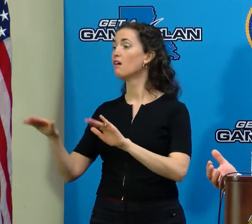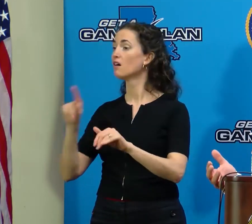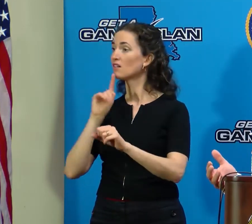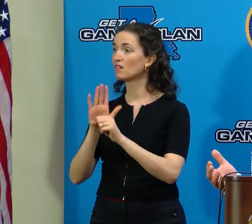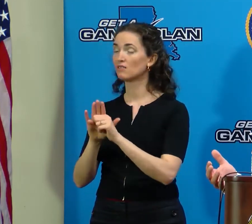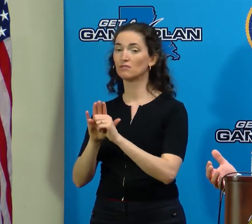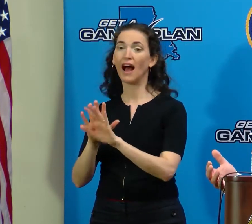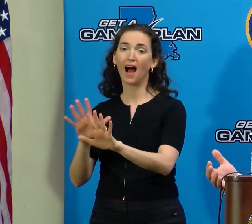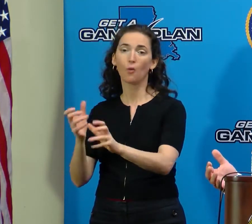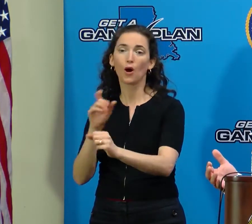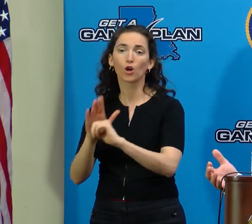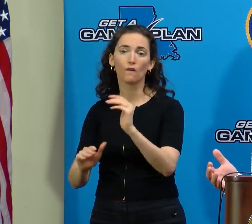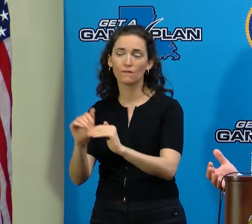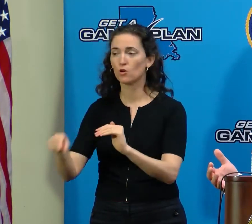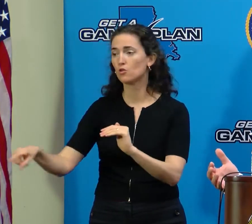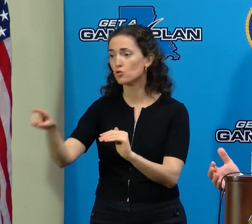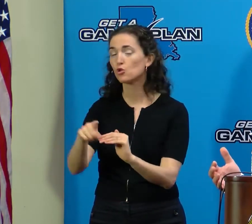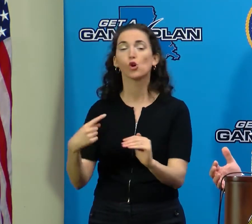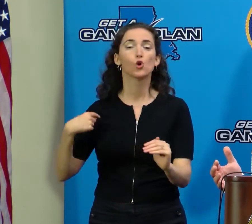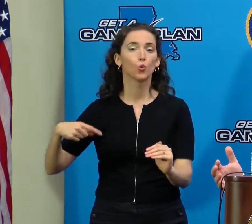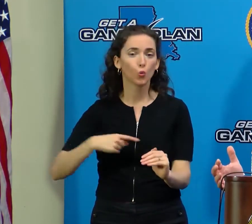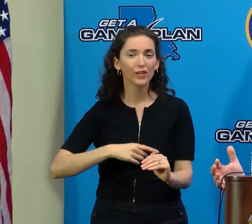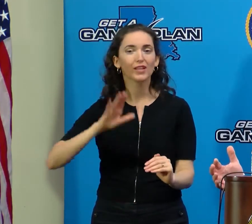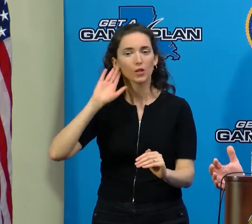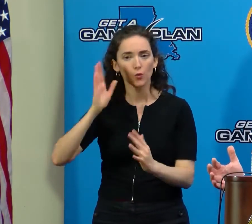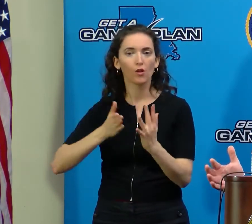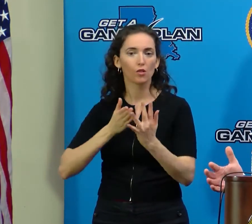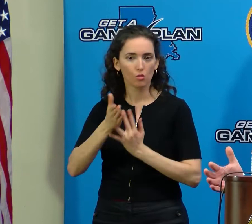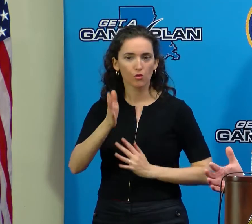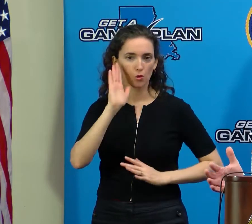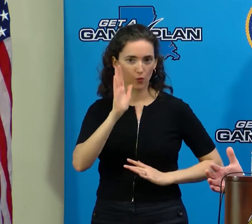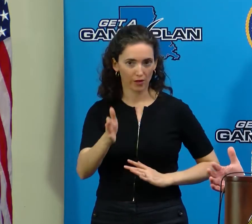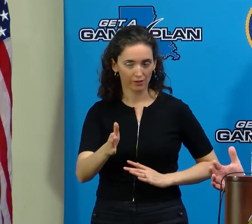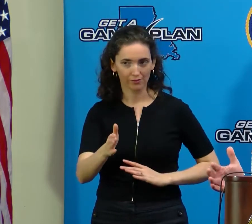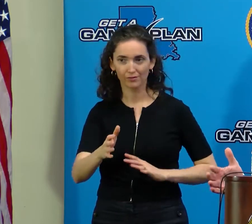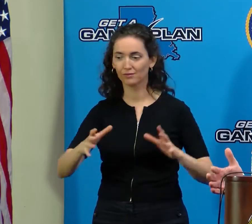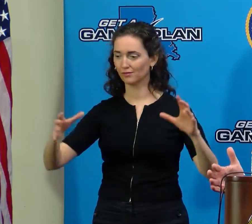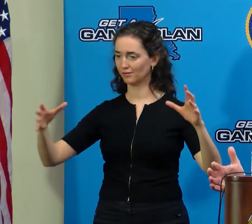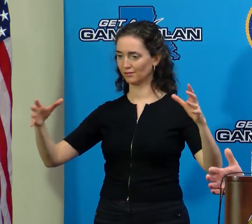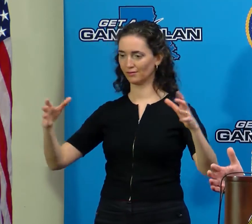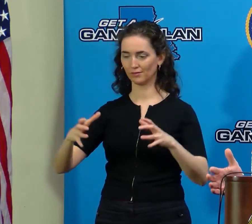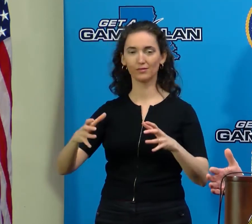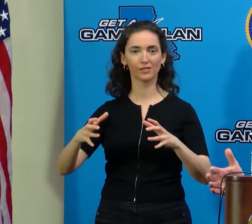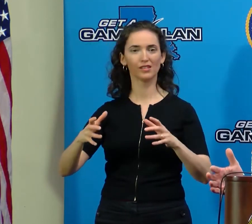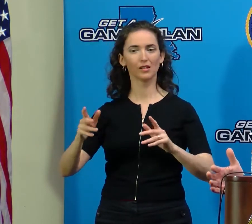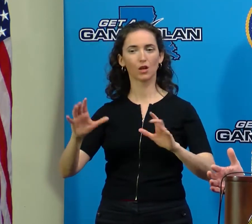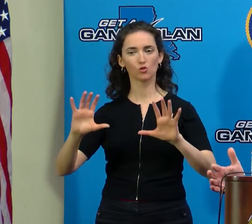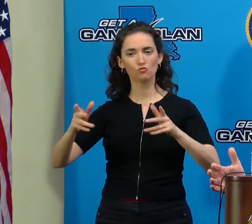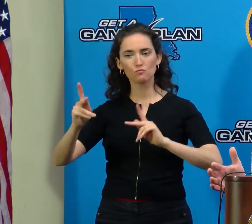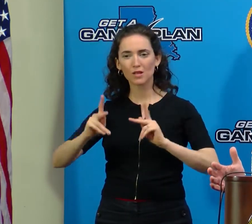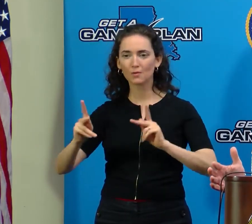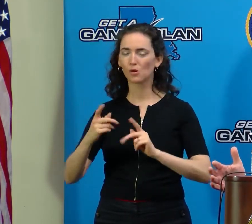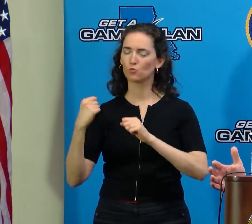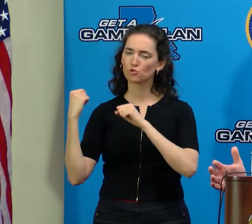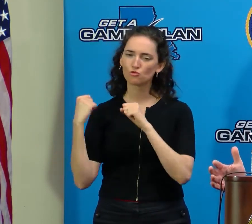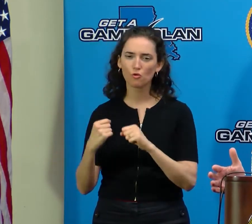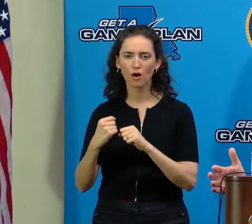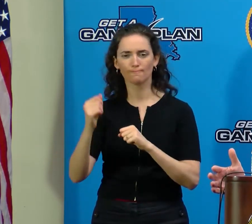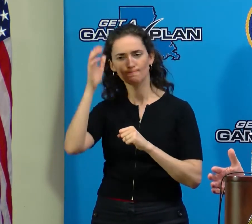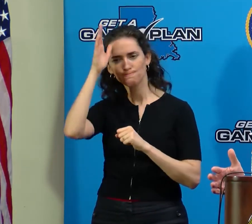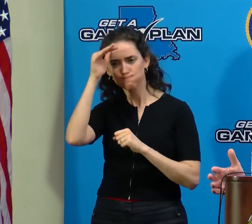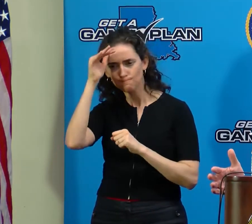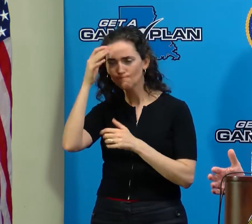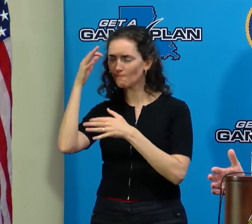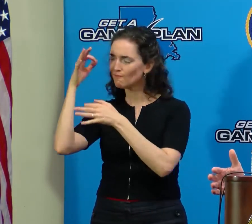going to get through this, and we're a good, strong, resilient, faithful people, and we know how to be